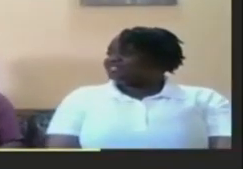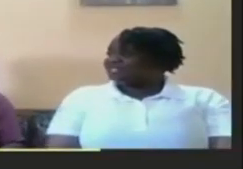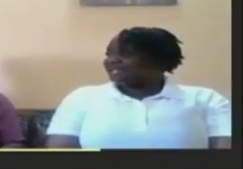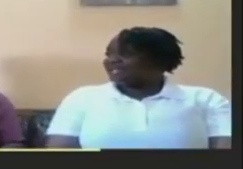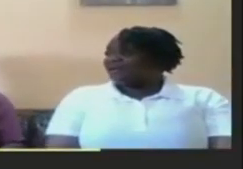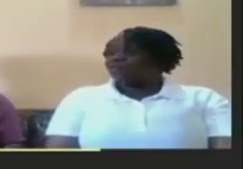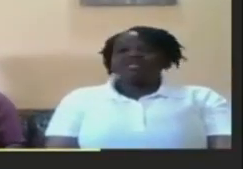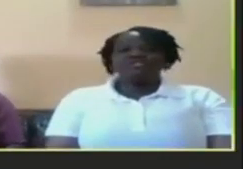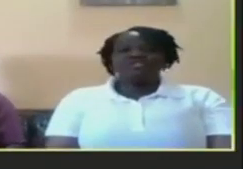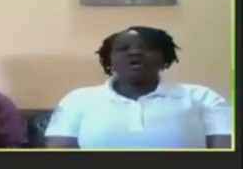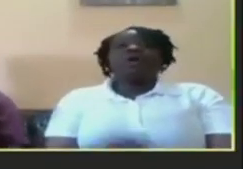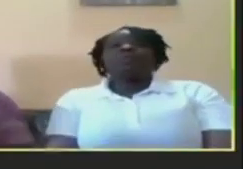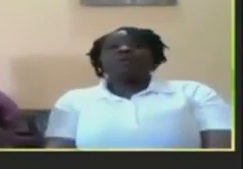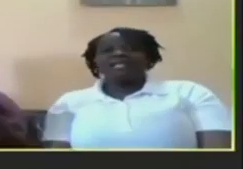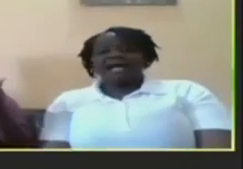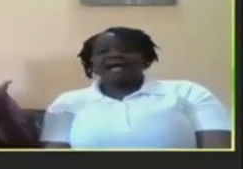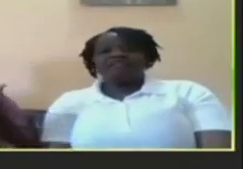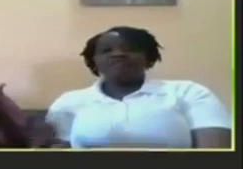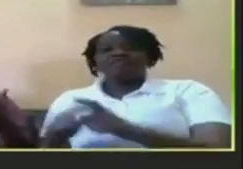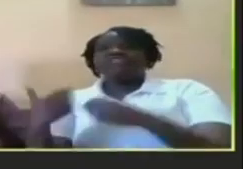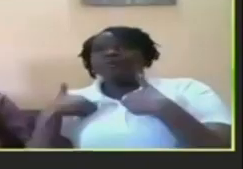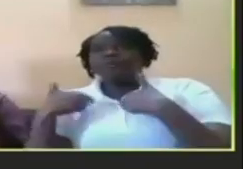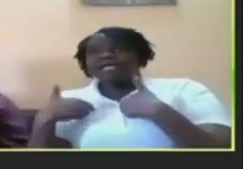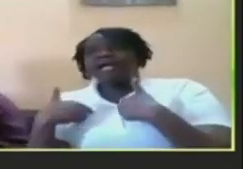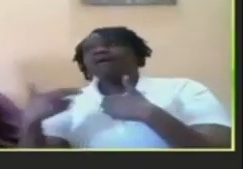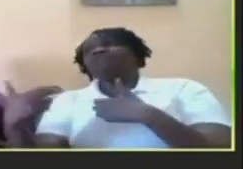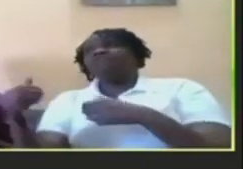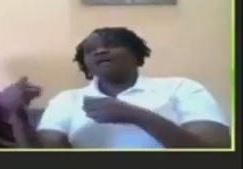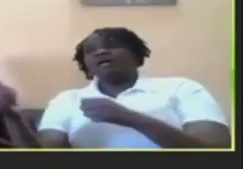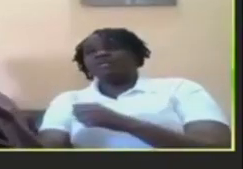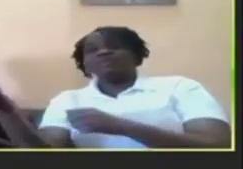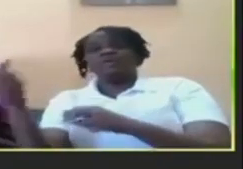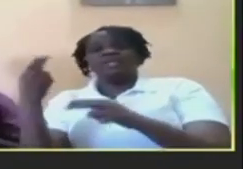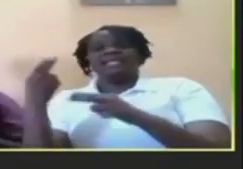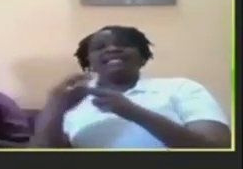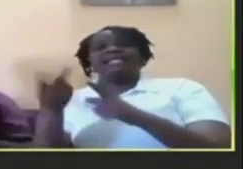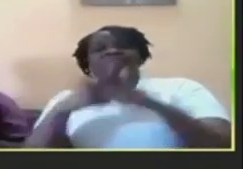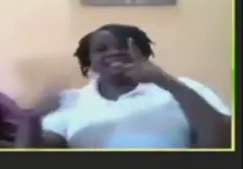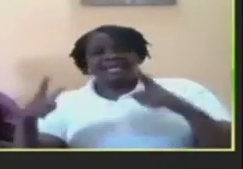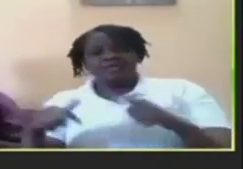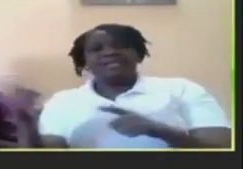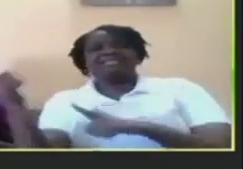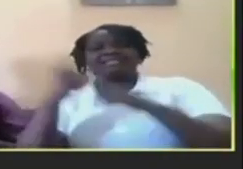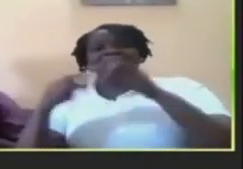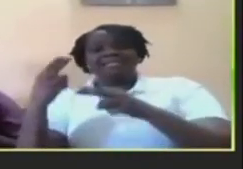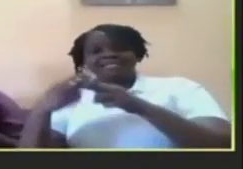sign language will have they will have what we call a name sign or a sign name